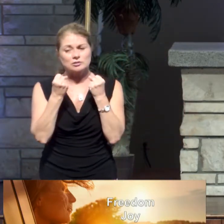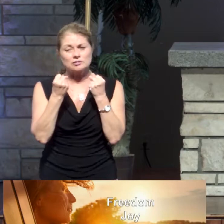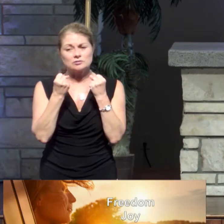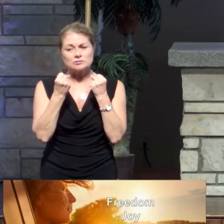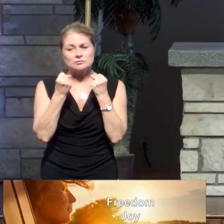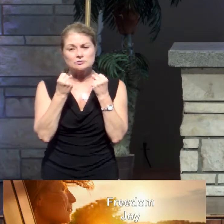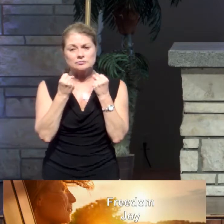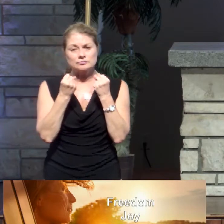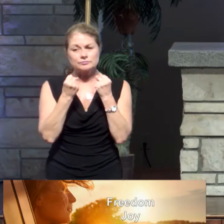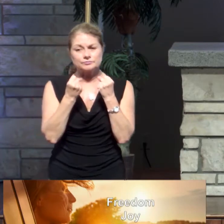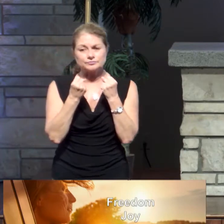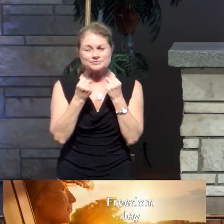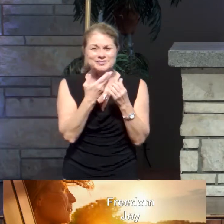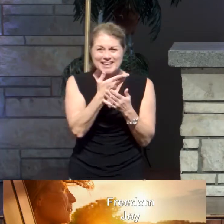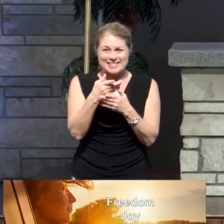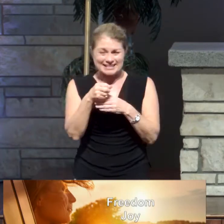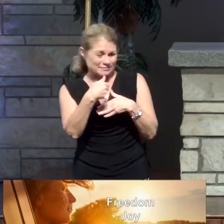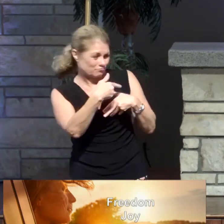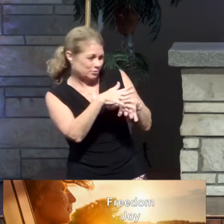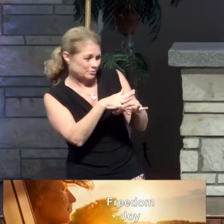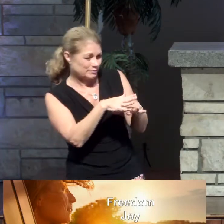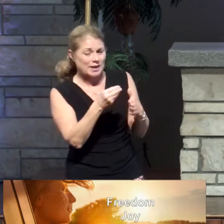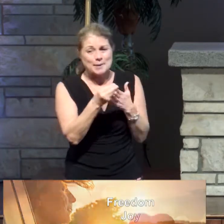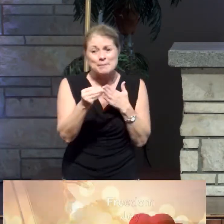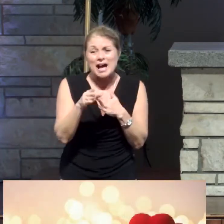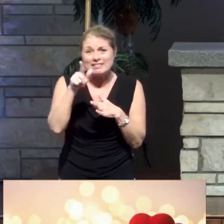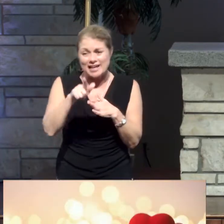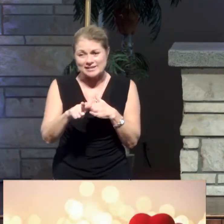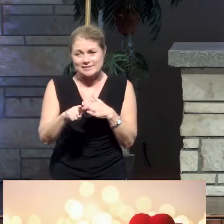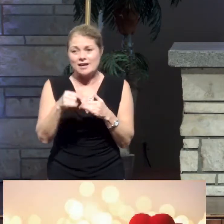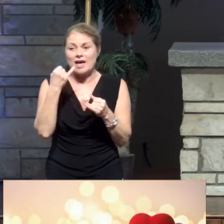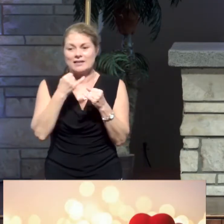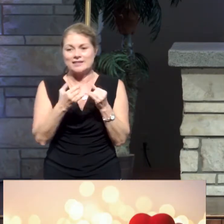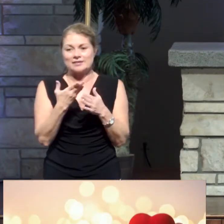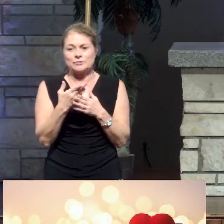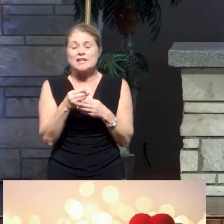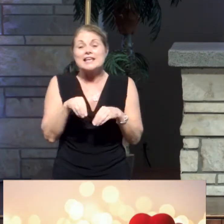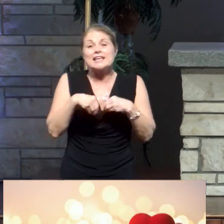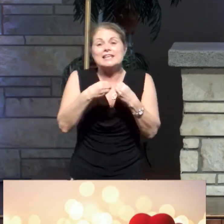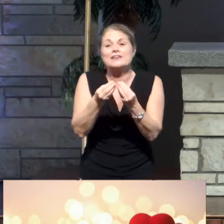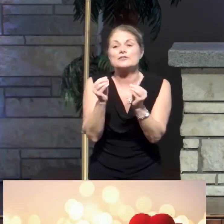Throw stuff out. Buy less. And here's the last one. Give more.